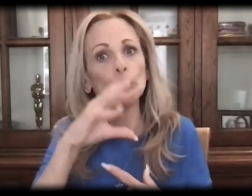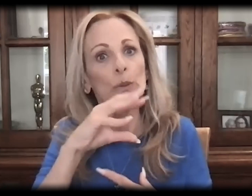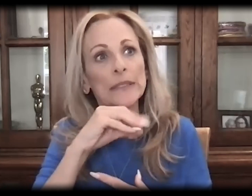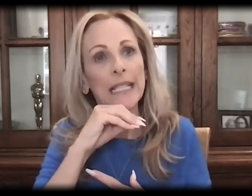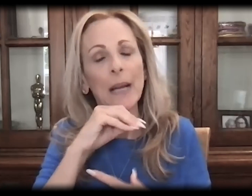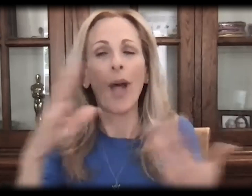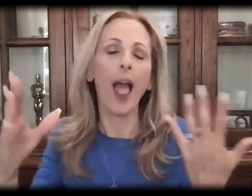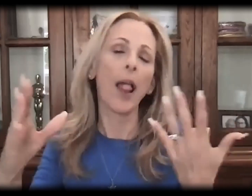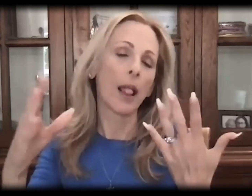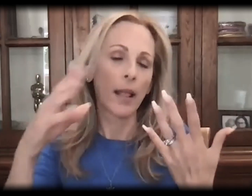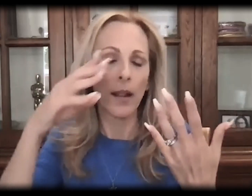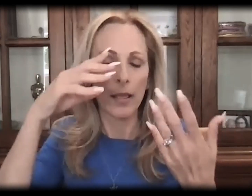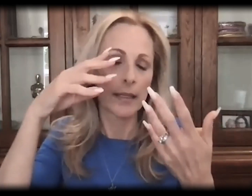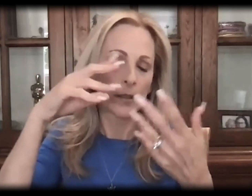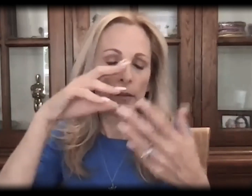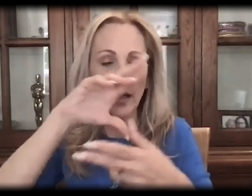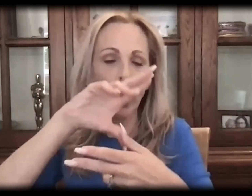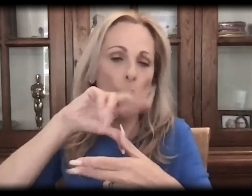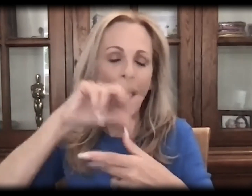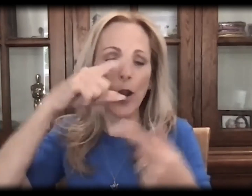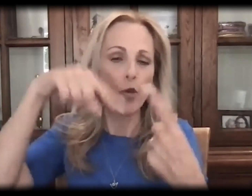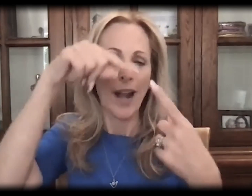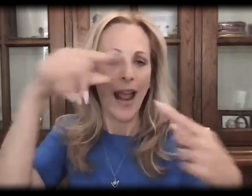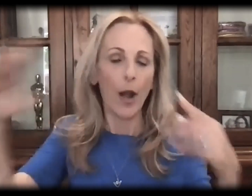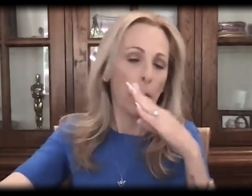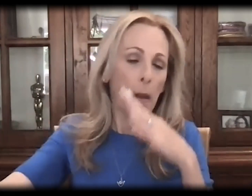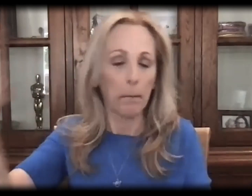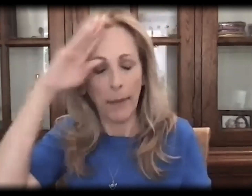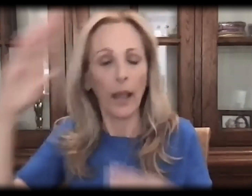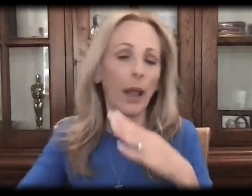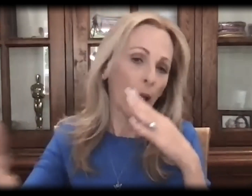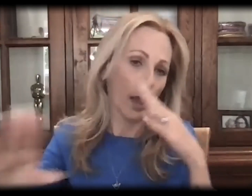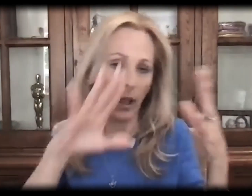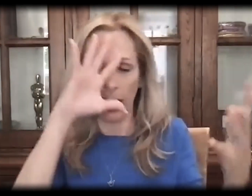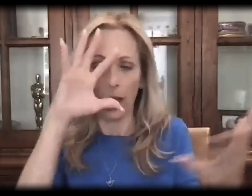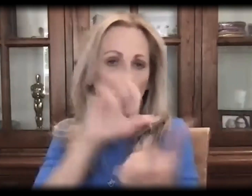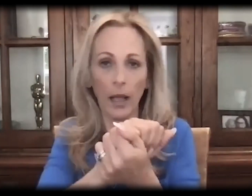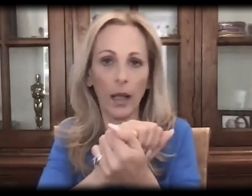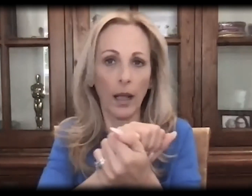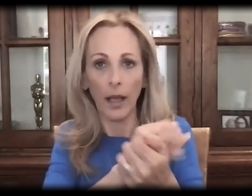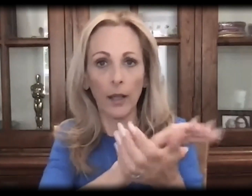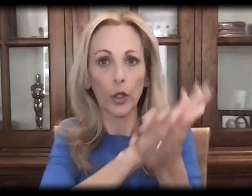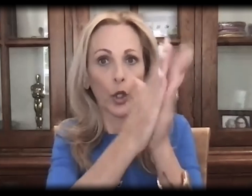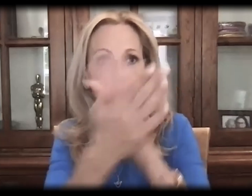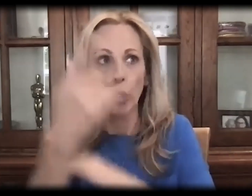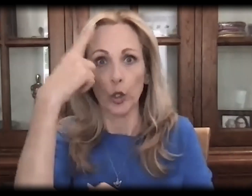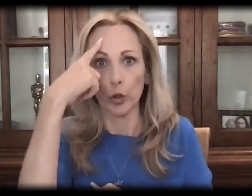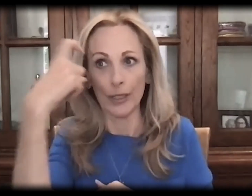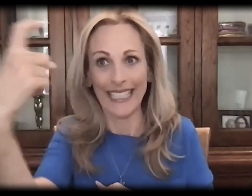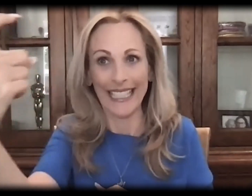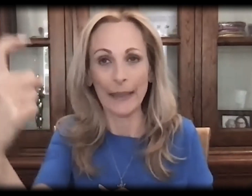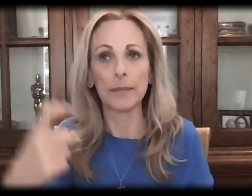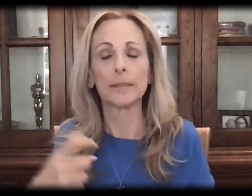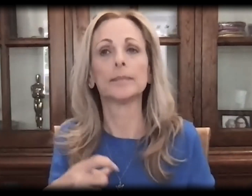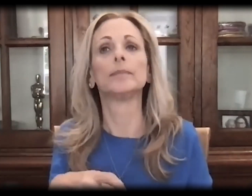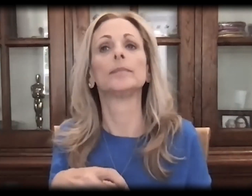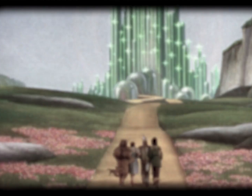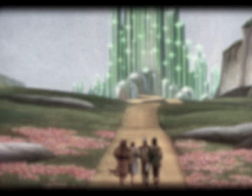suddenly, well, I mean, you know, the tornado hit her, whatever, and knocked her out. And her world